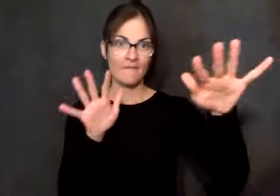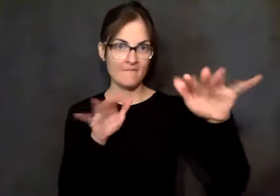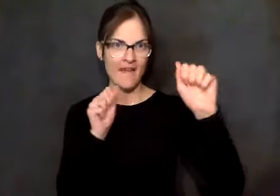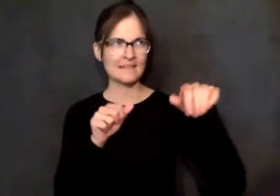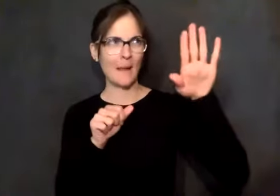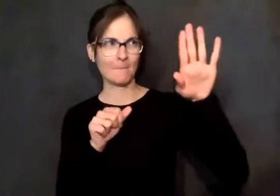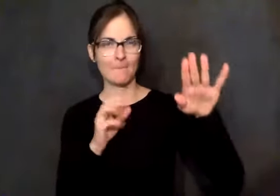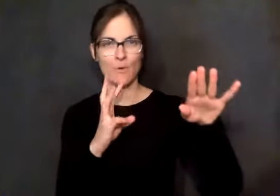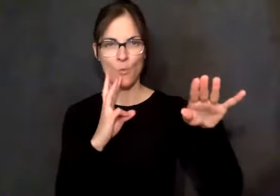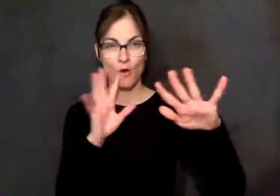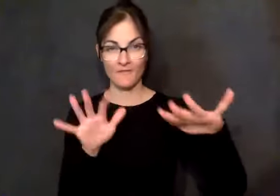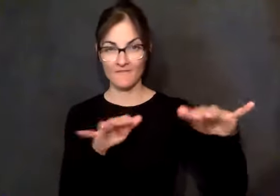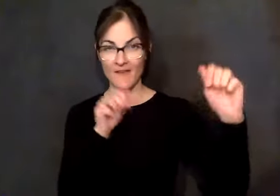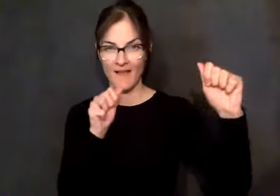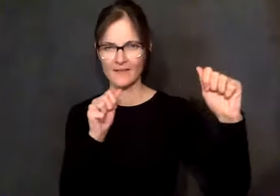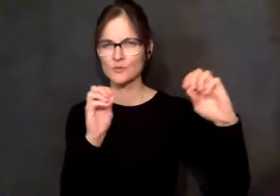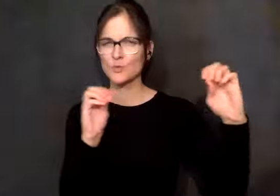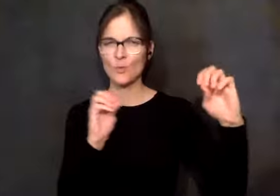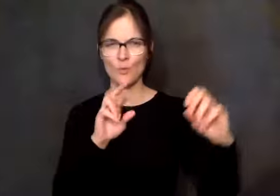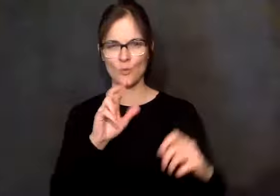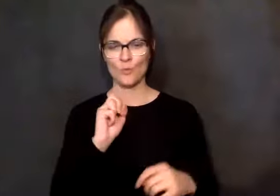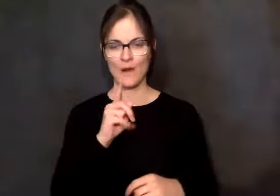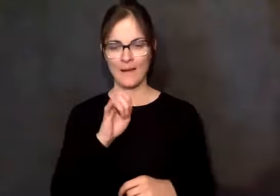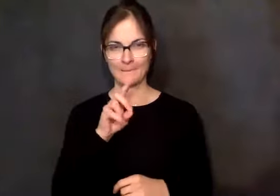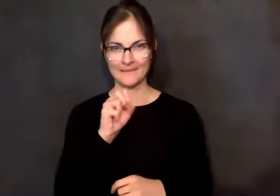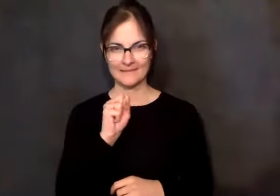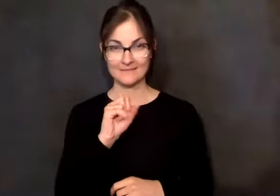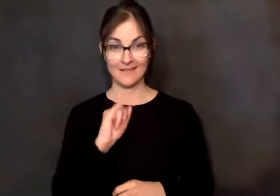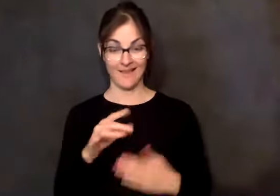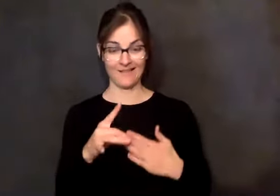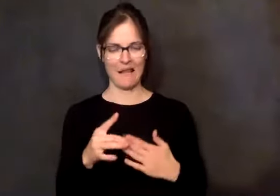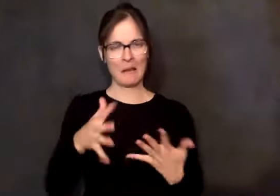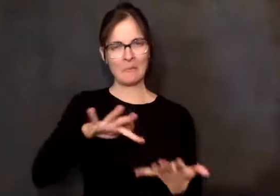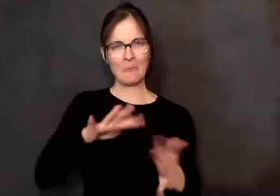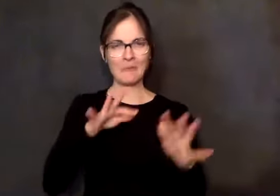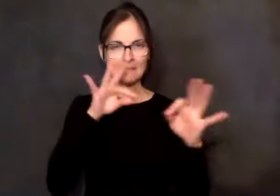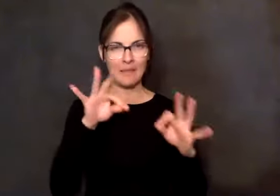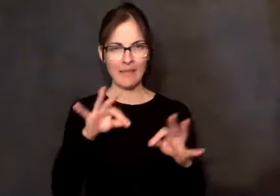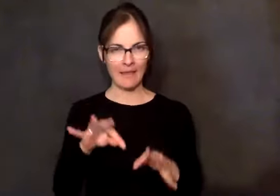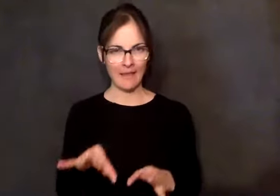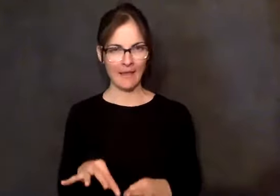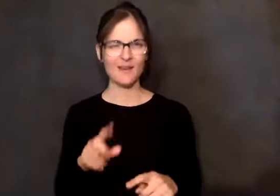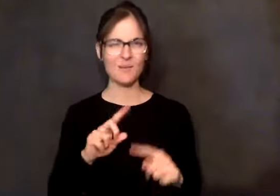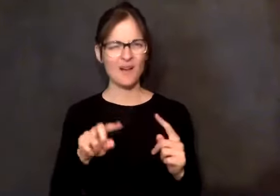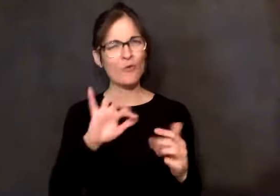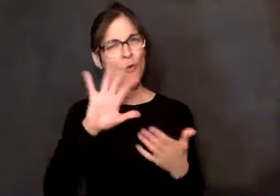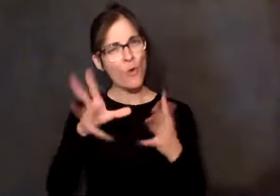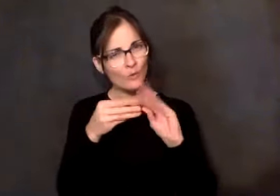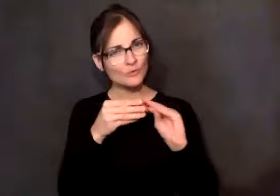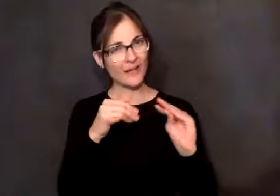had a guide. And the guide kind of showed us how to do things on the river that you're going to need when we got halfway down to getting this